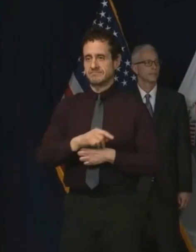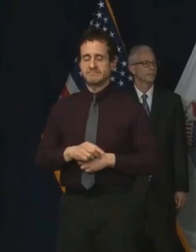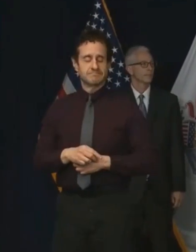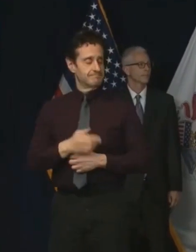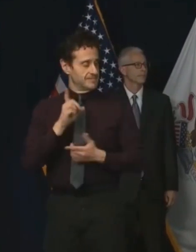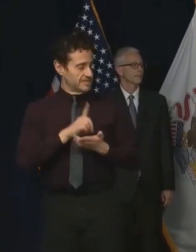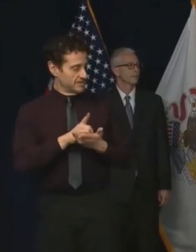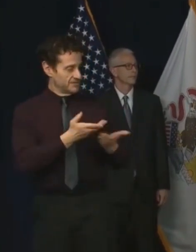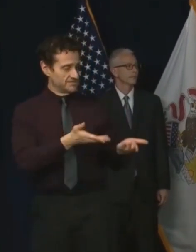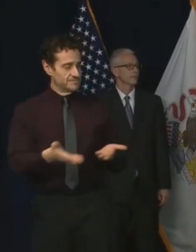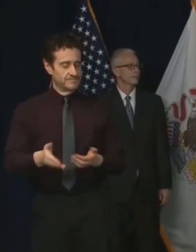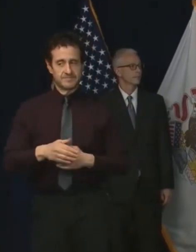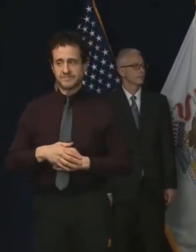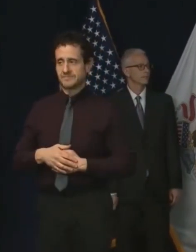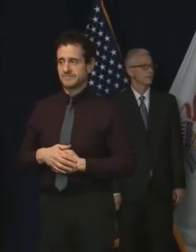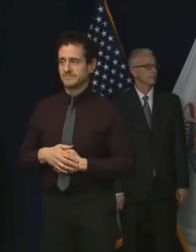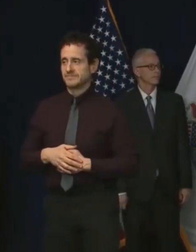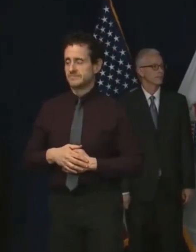Doctor? Thank you, ma'am.